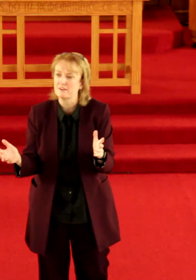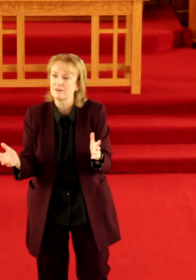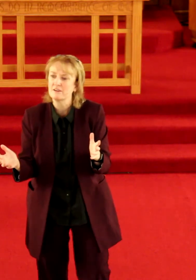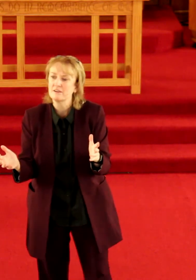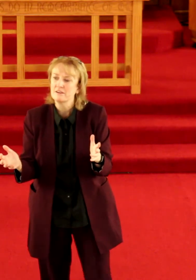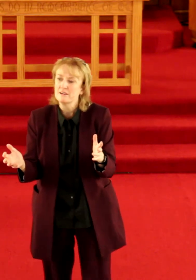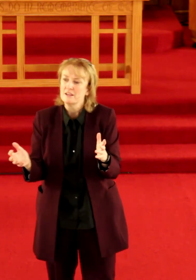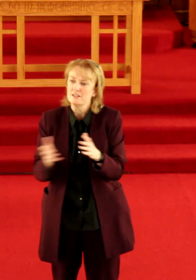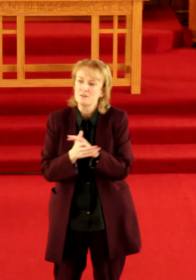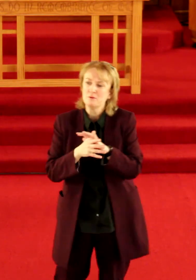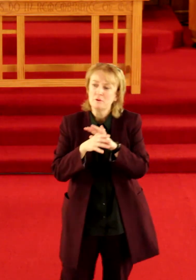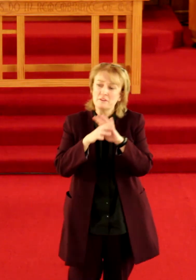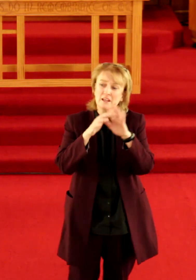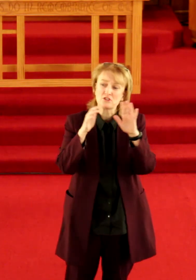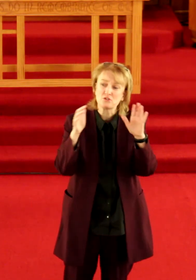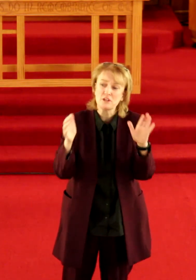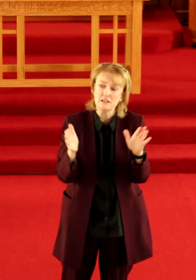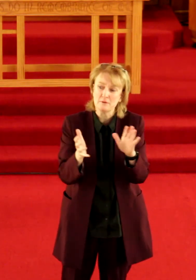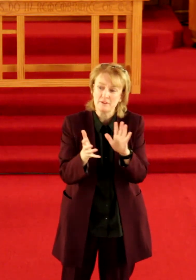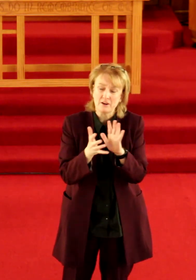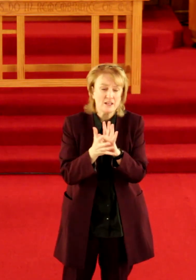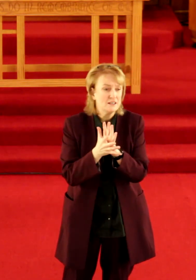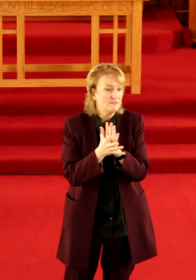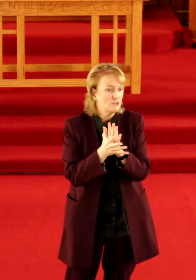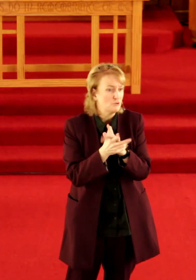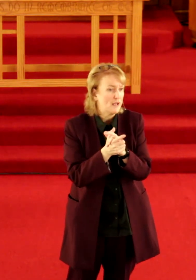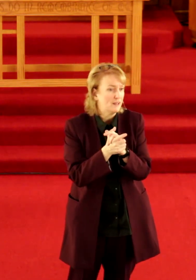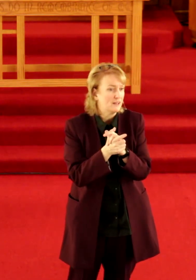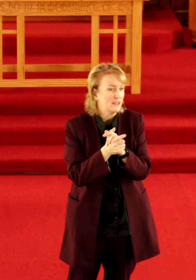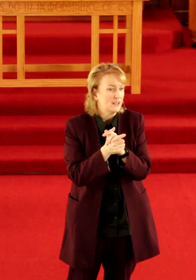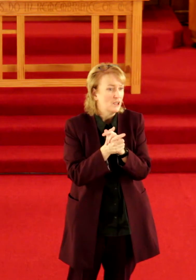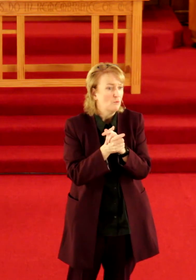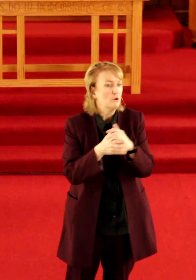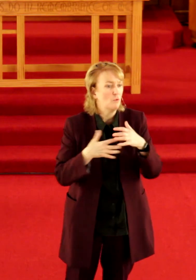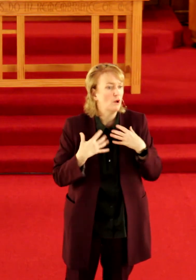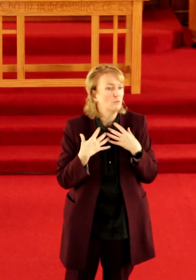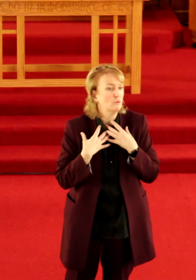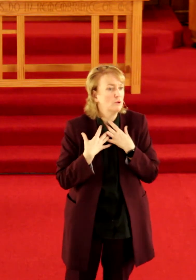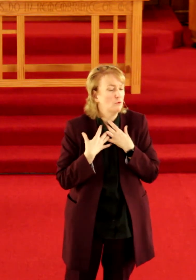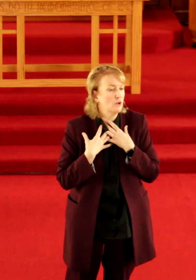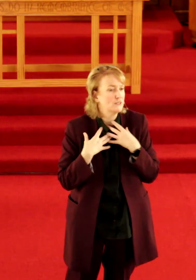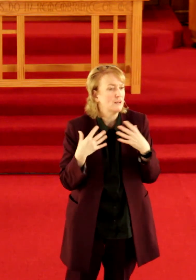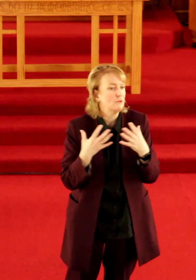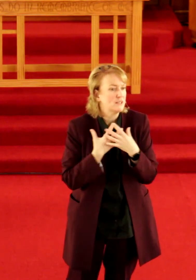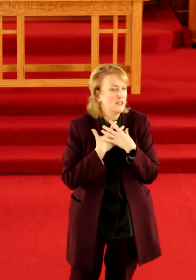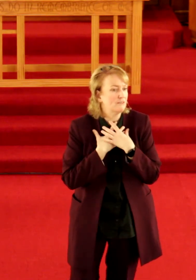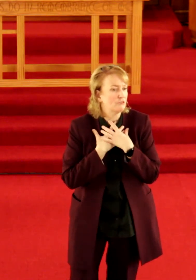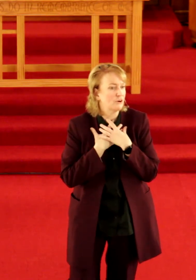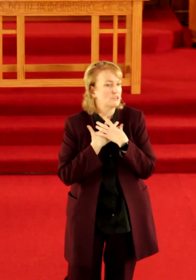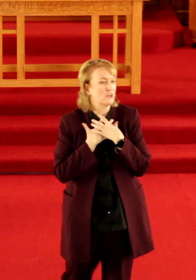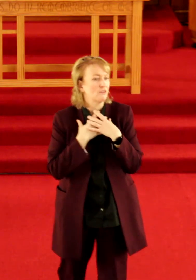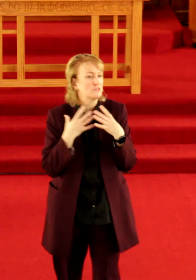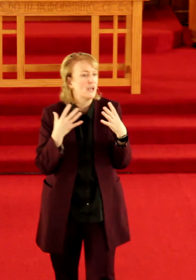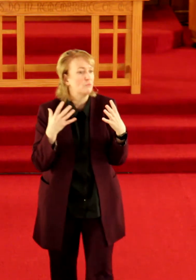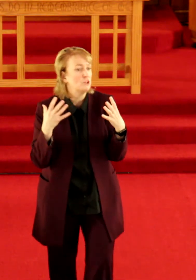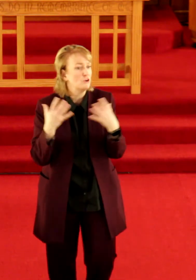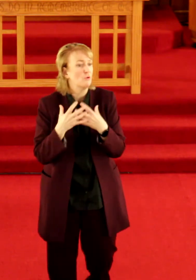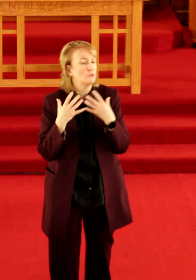you see when we're in the extreme of our individuality we want what we want and we take it for ourselves and we don't